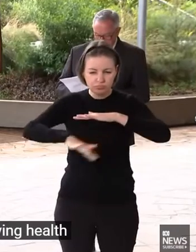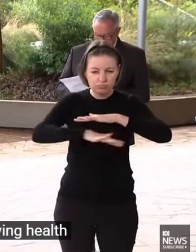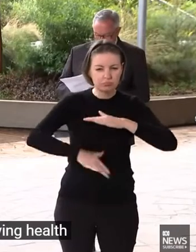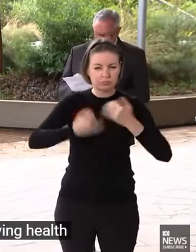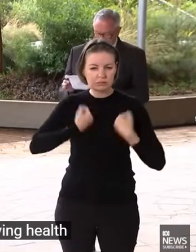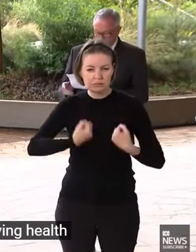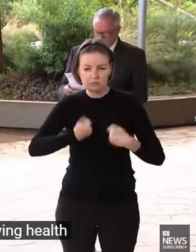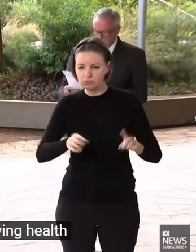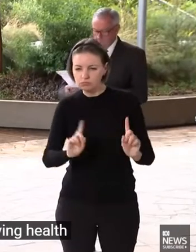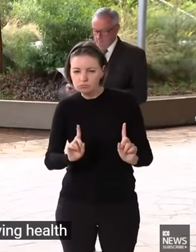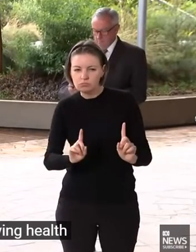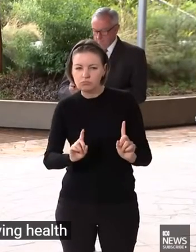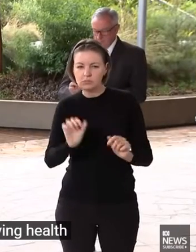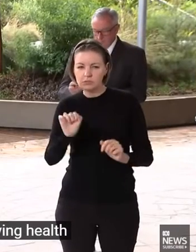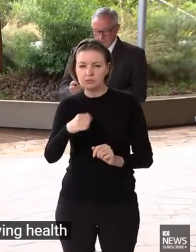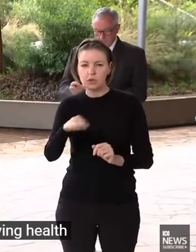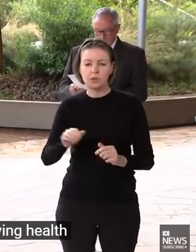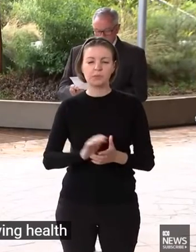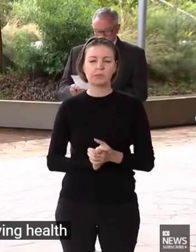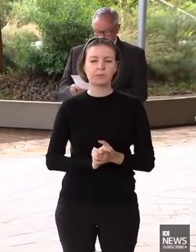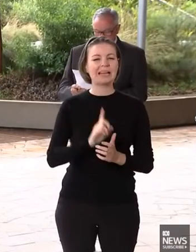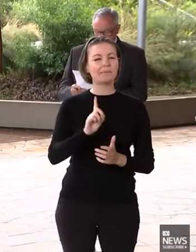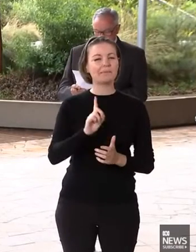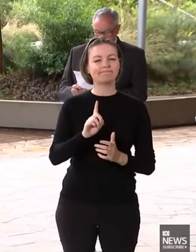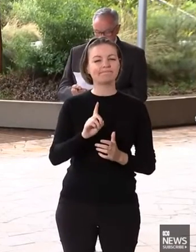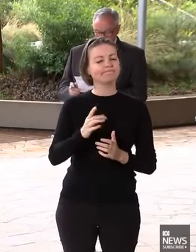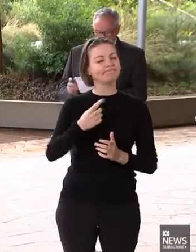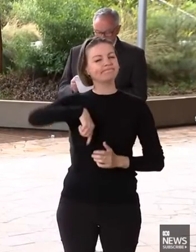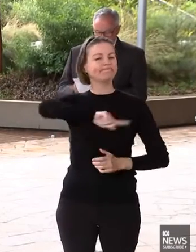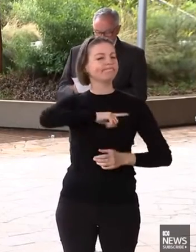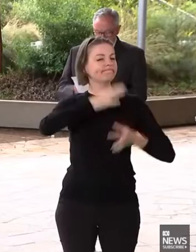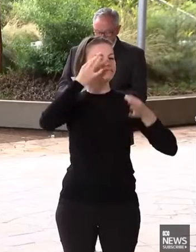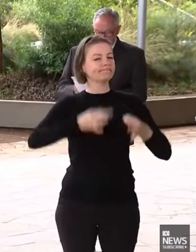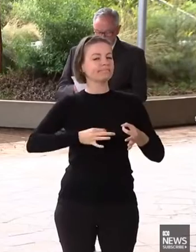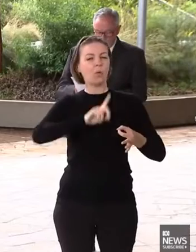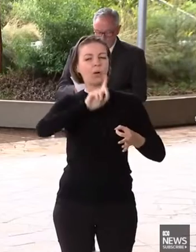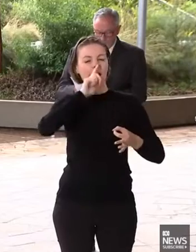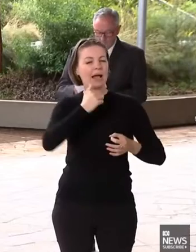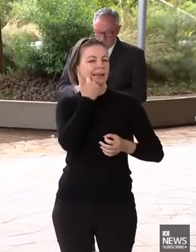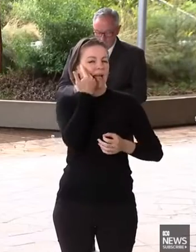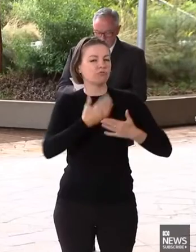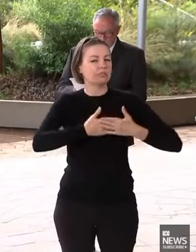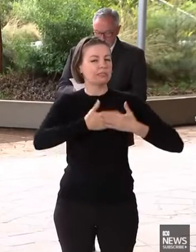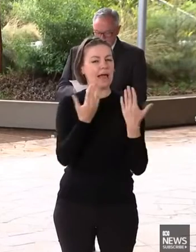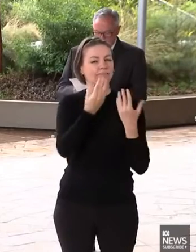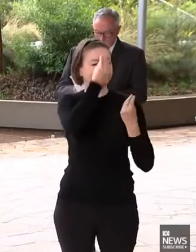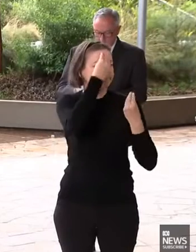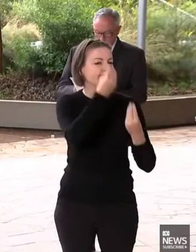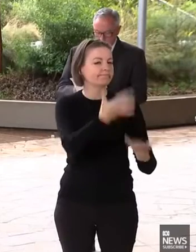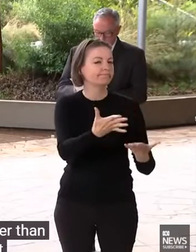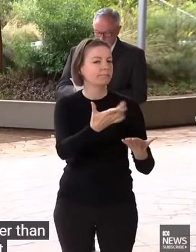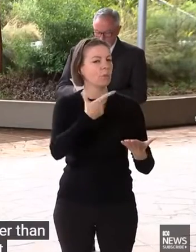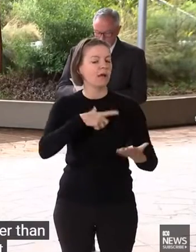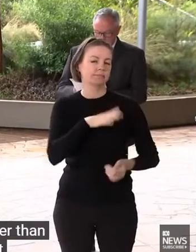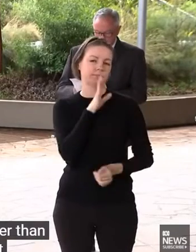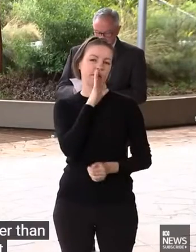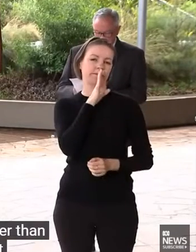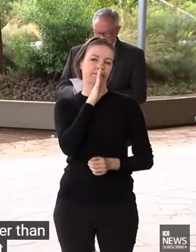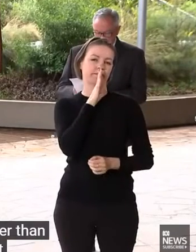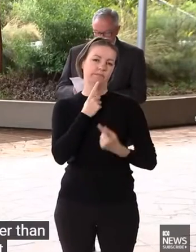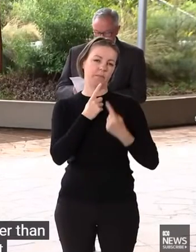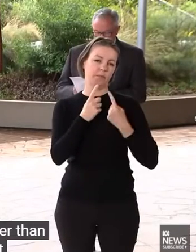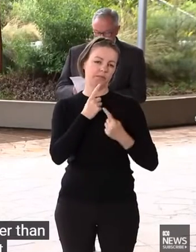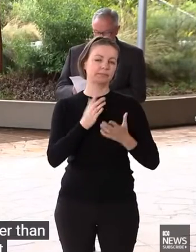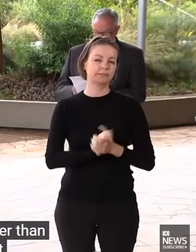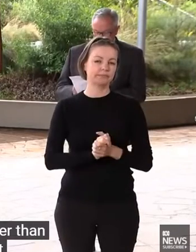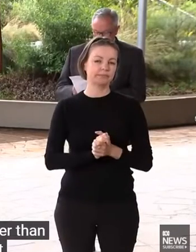And rather than reporting that every day, because of the issues of confidentiality, what we're going to be doing